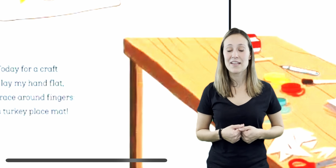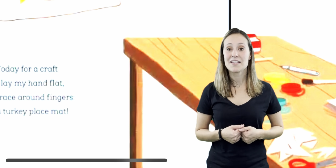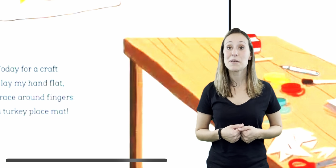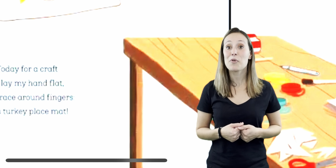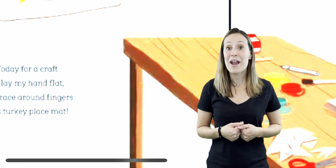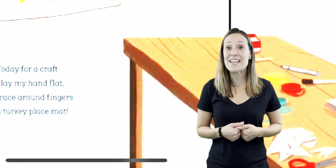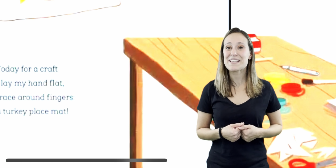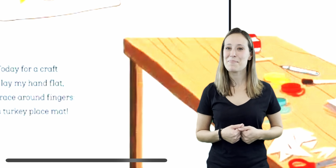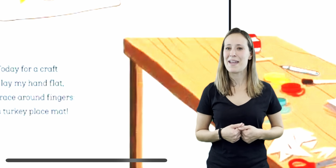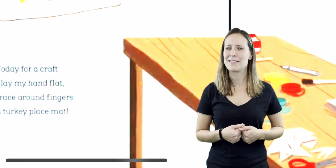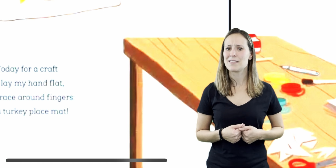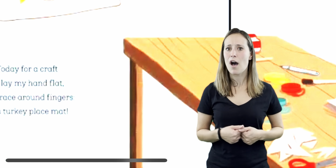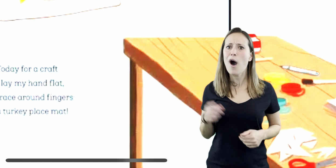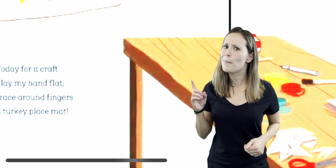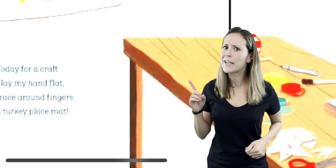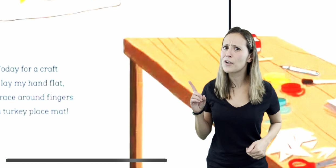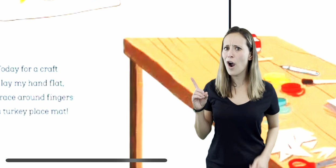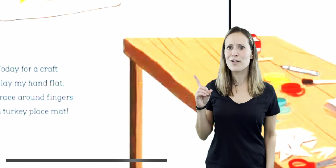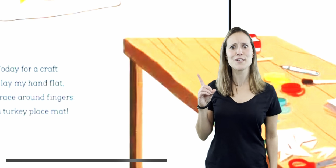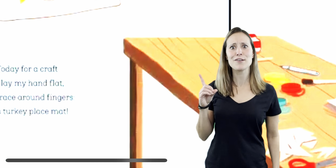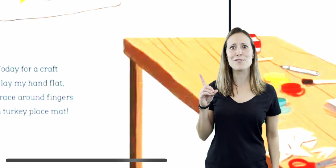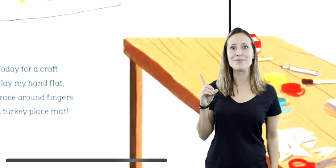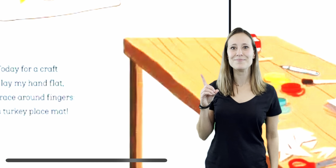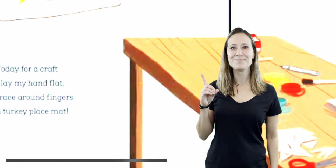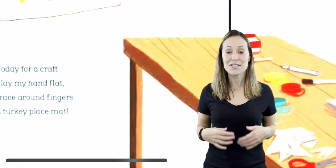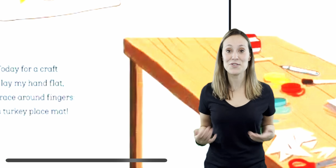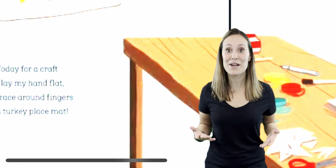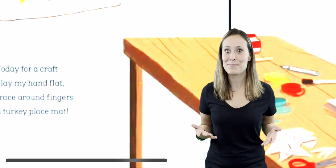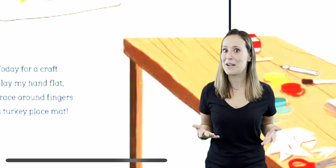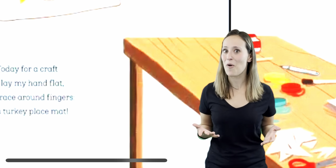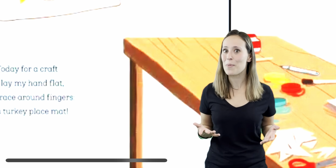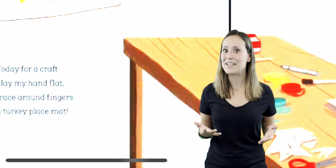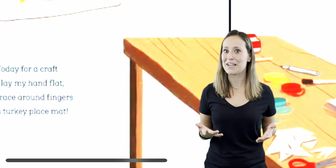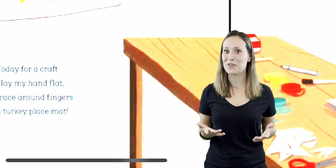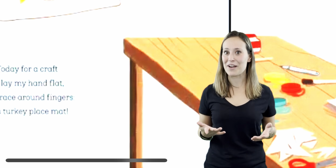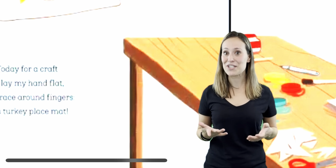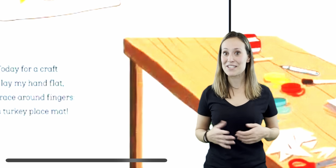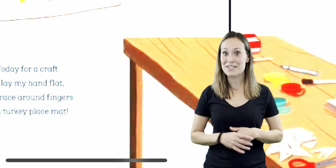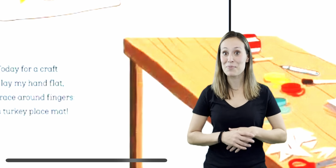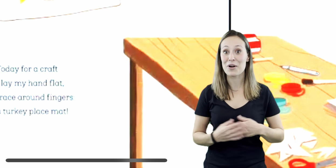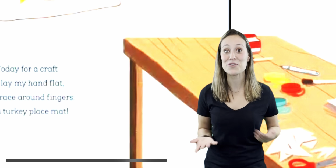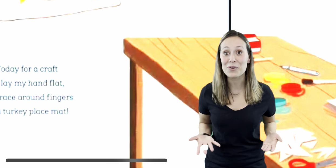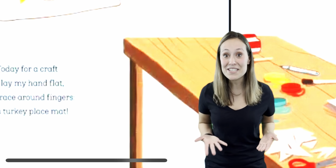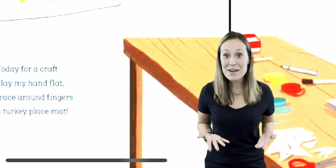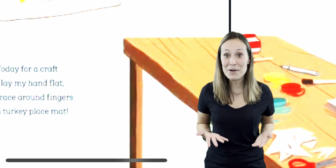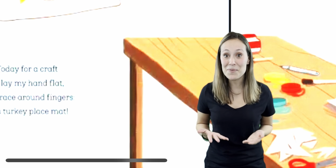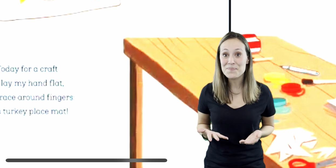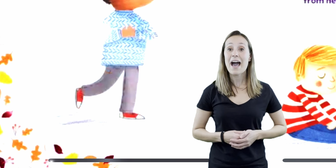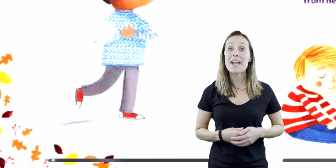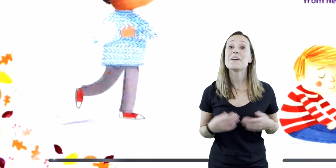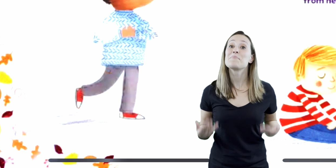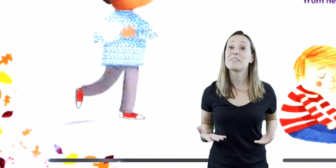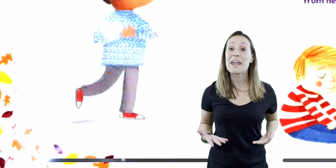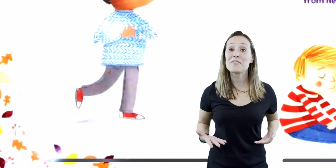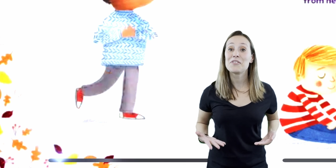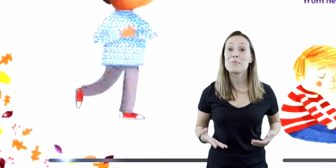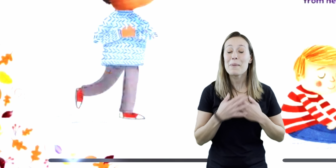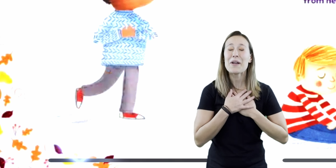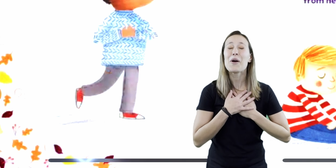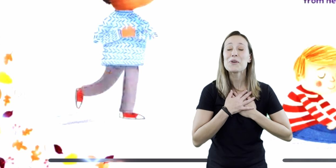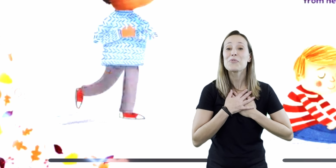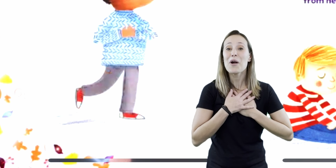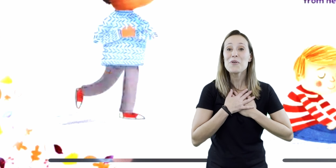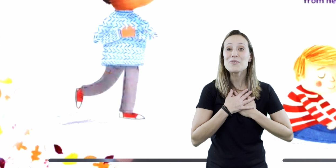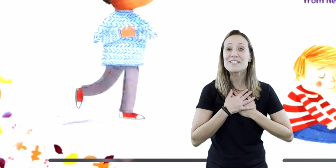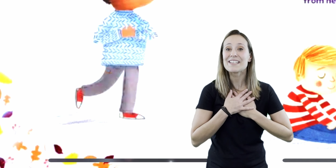glue. Some crayons and pens. I'll make a card too. Do you guys make homemade decorations to put on your table? I am thankful.